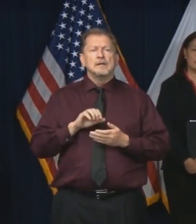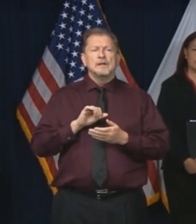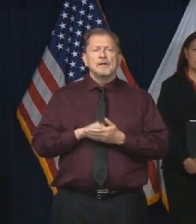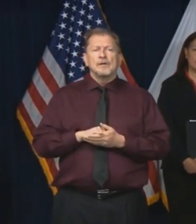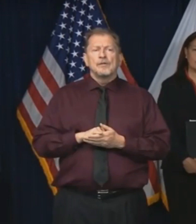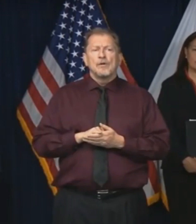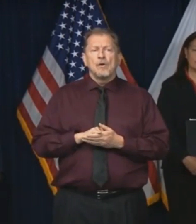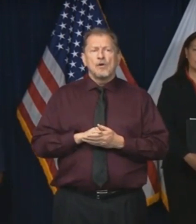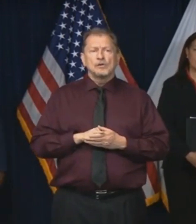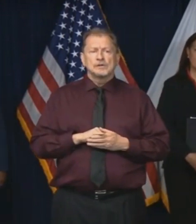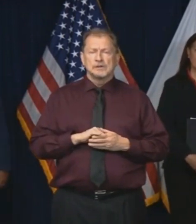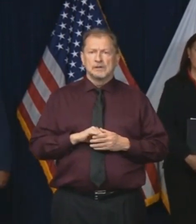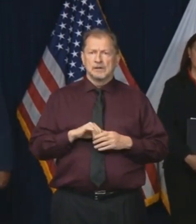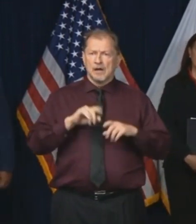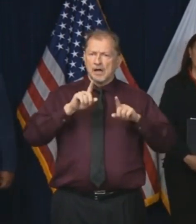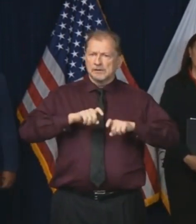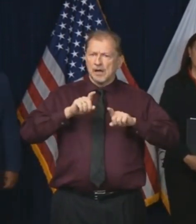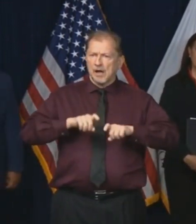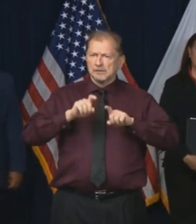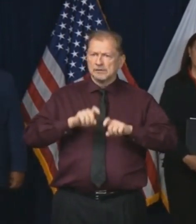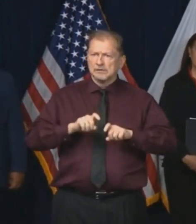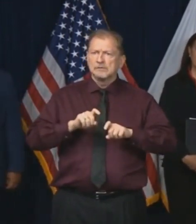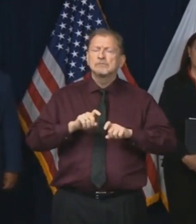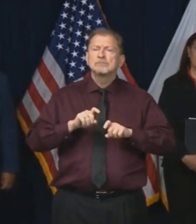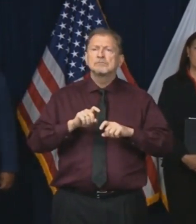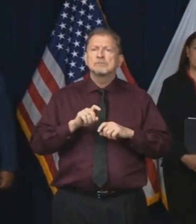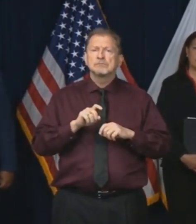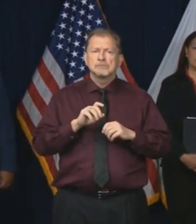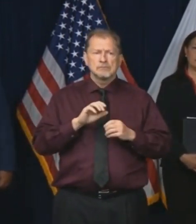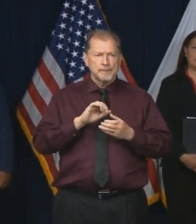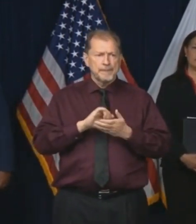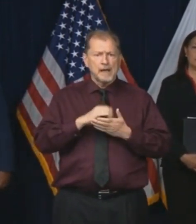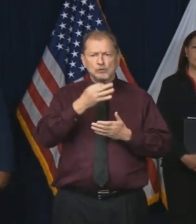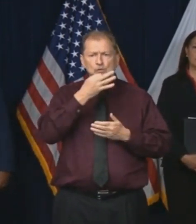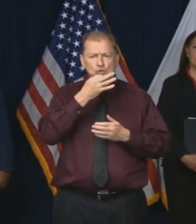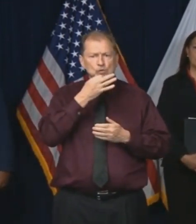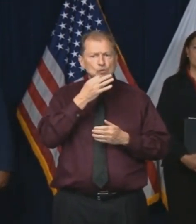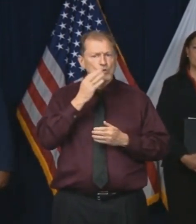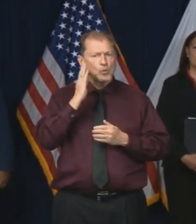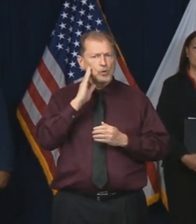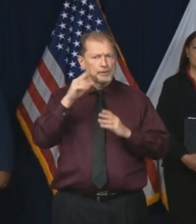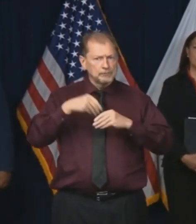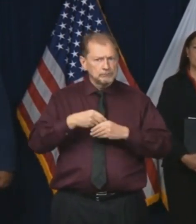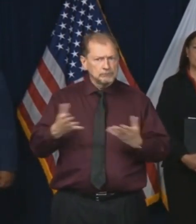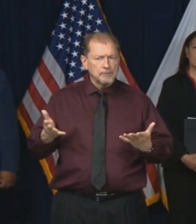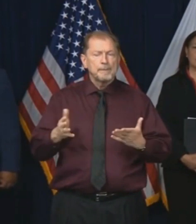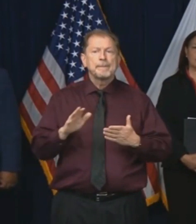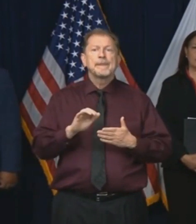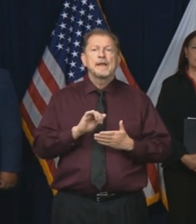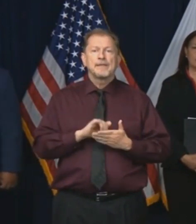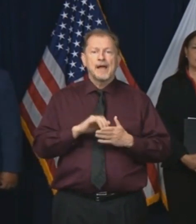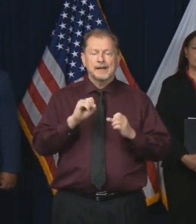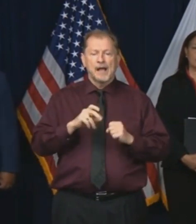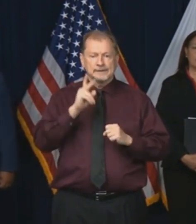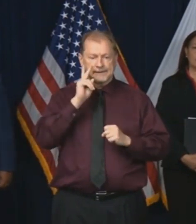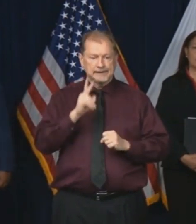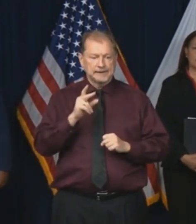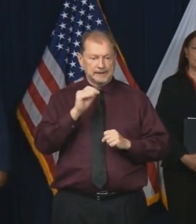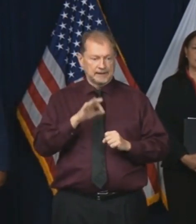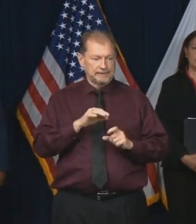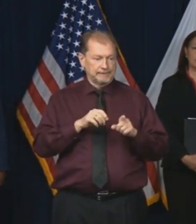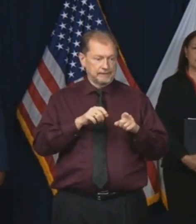either in the works or could be coming out here very soon that could tell if somebody had